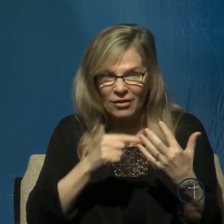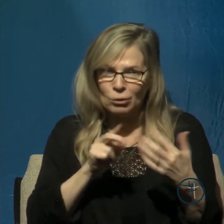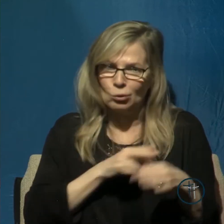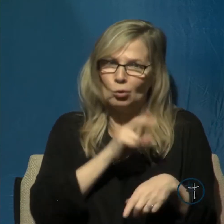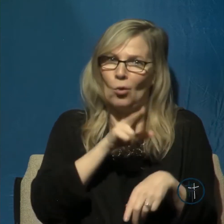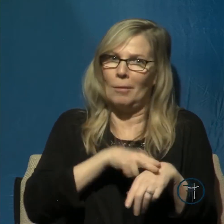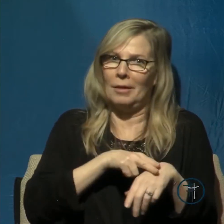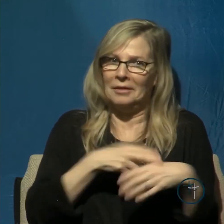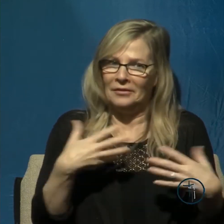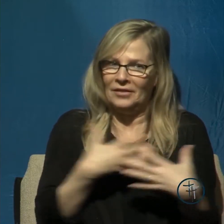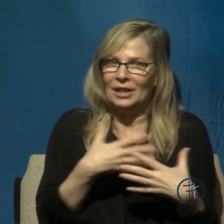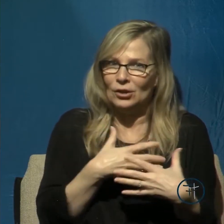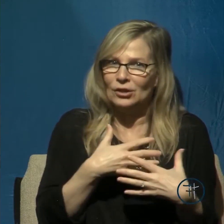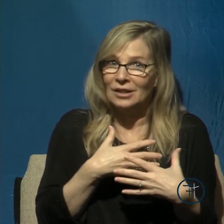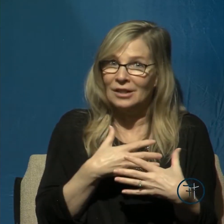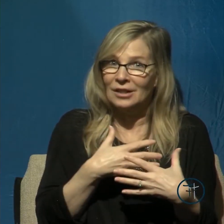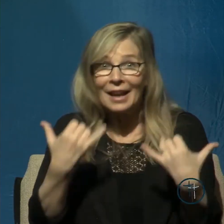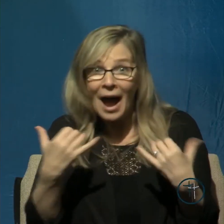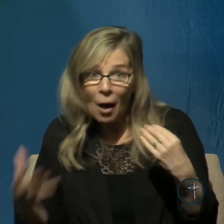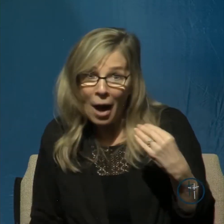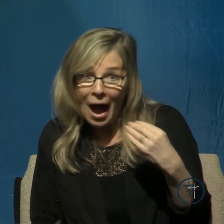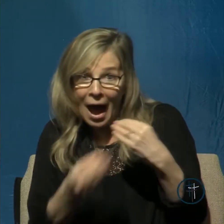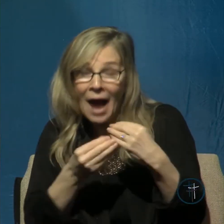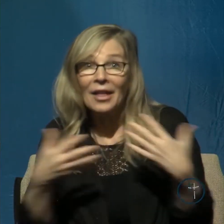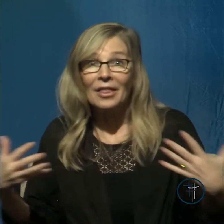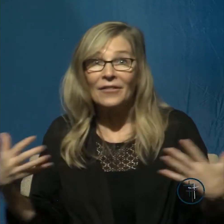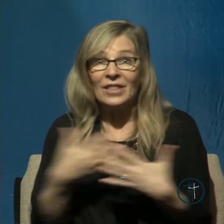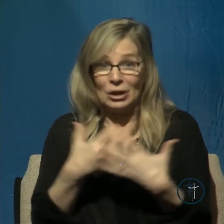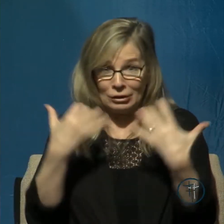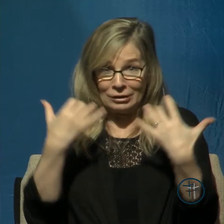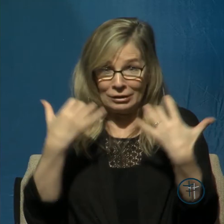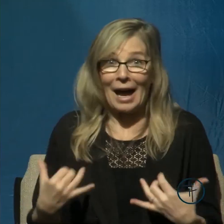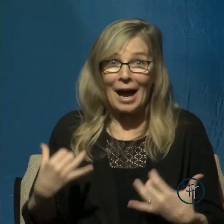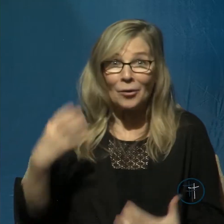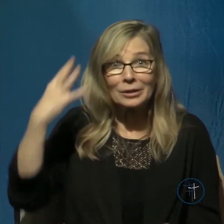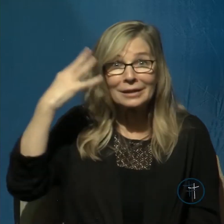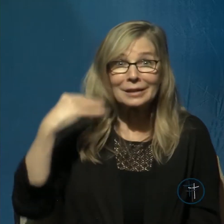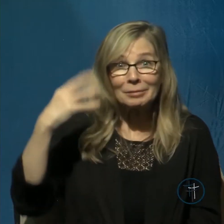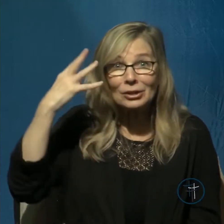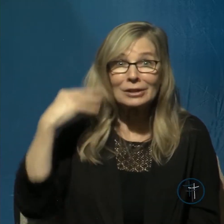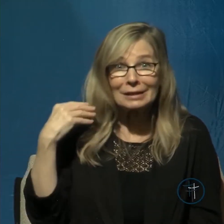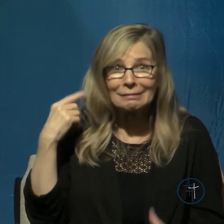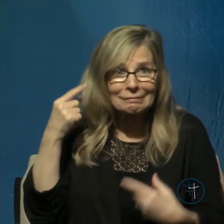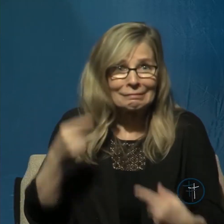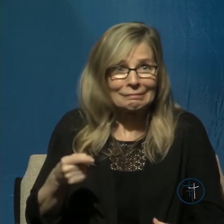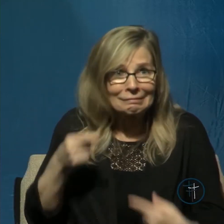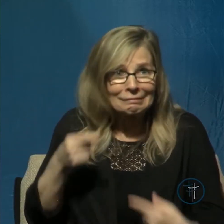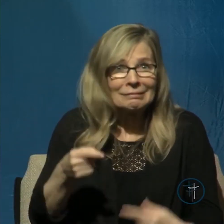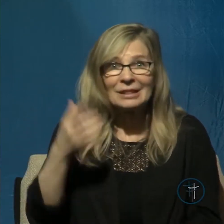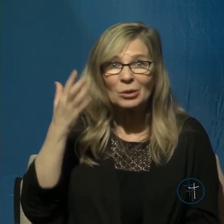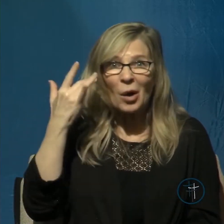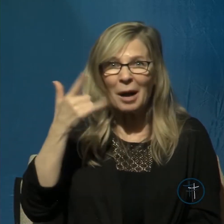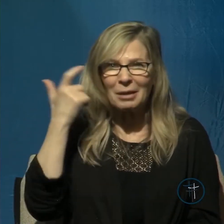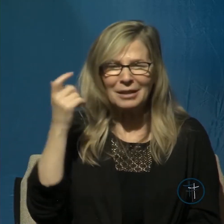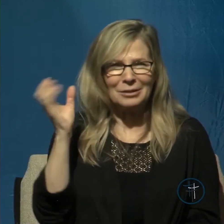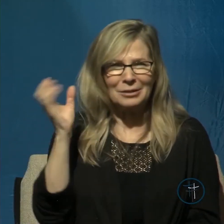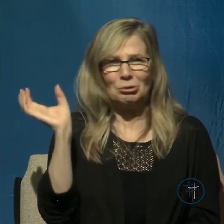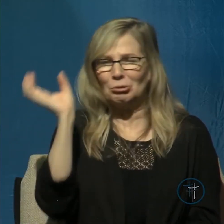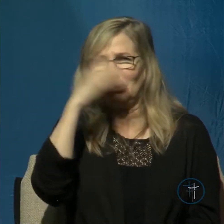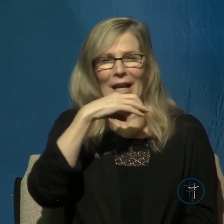add to that the fears that we are now experiencing, struggling because of these very weird days that